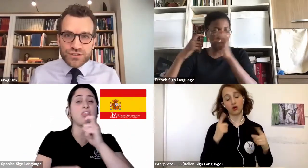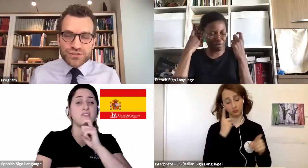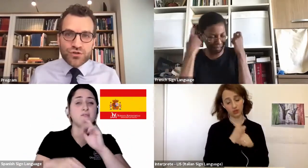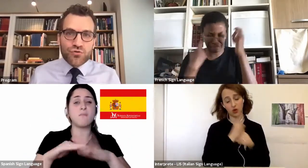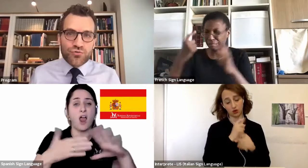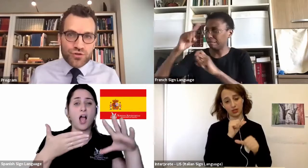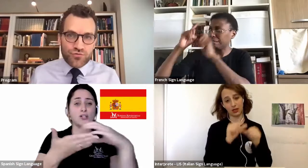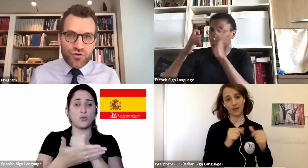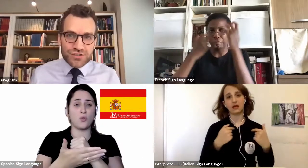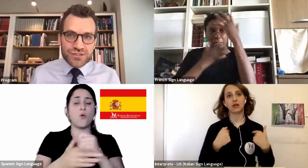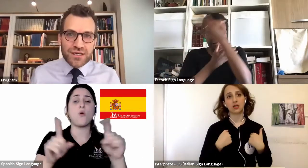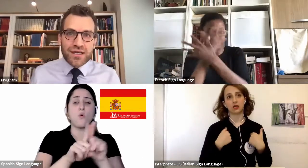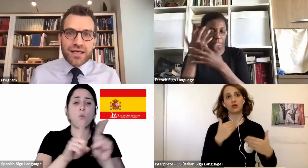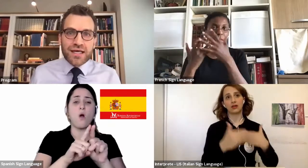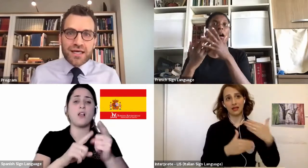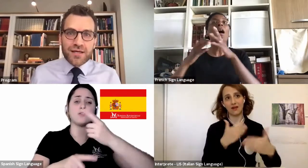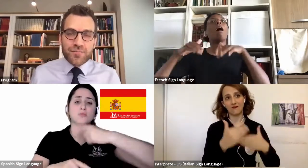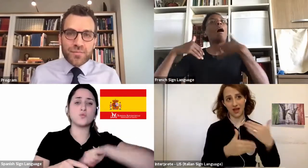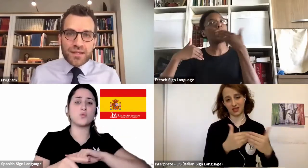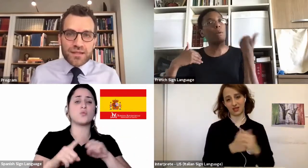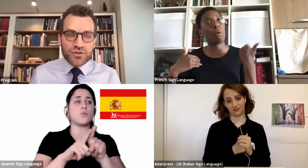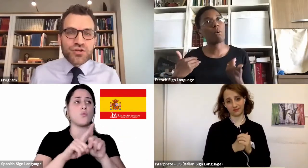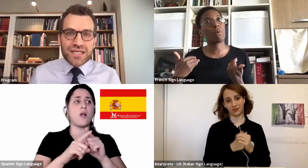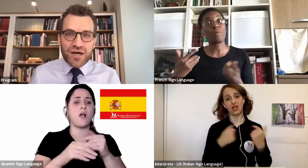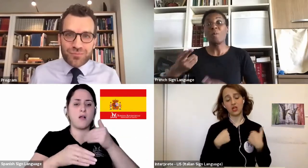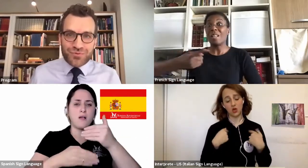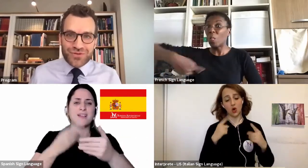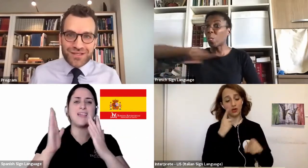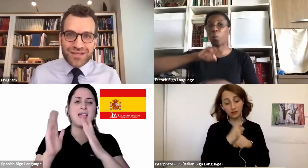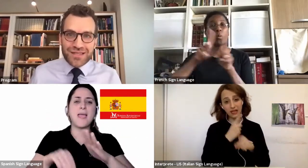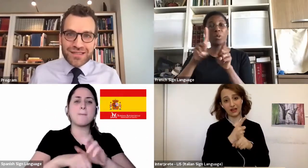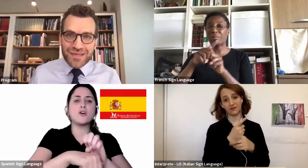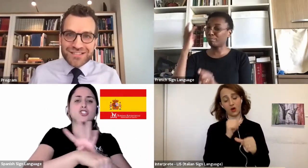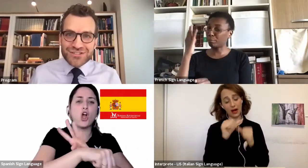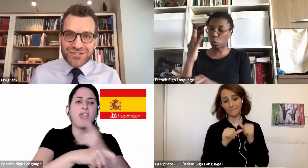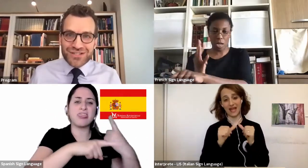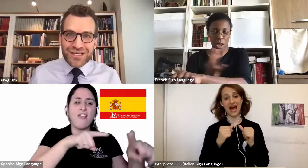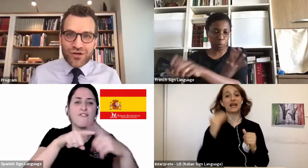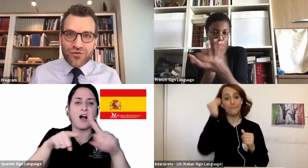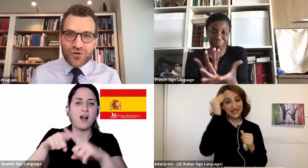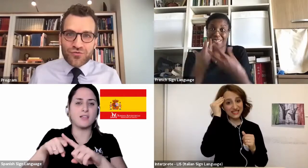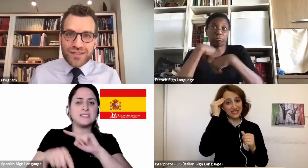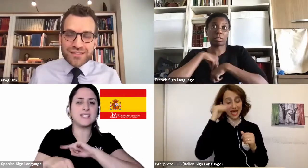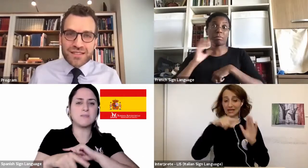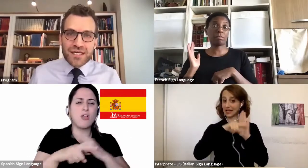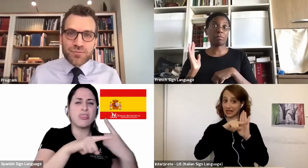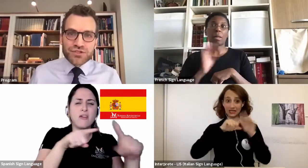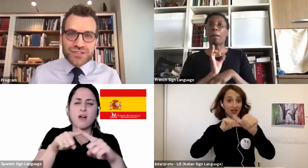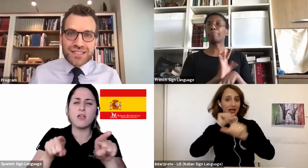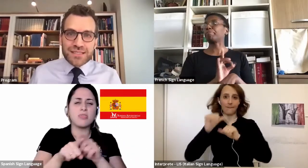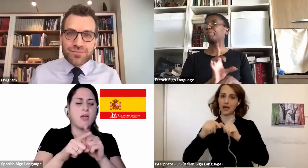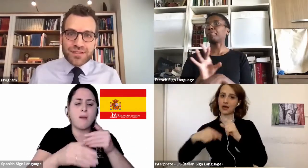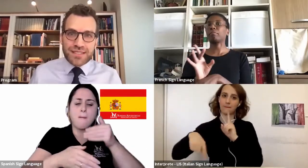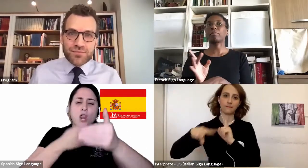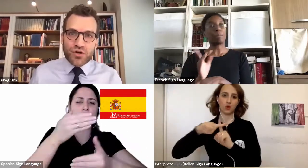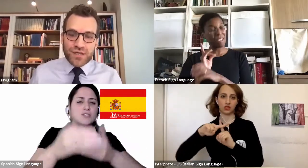emotions, go through the thoughts, not give up in the midst of this, but just